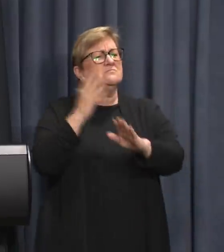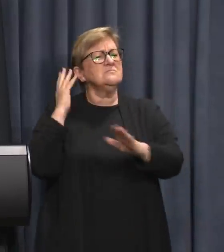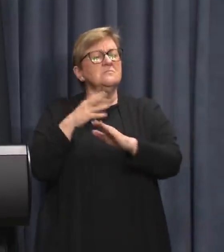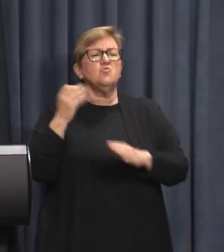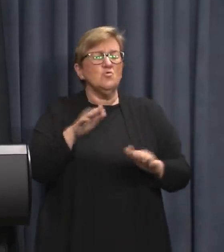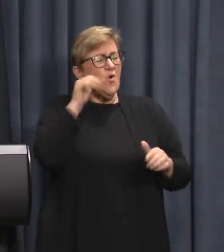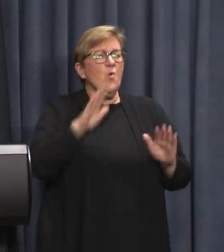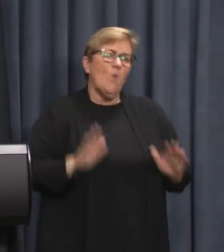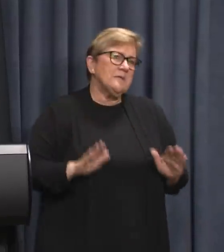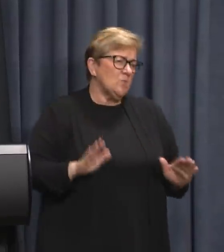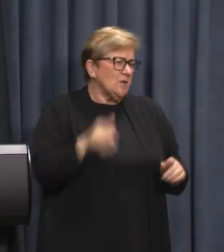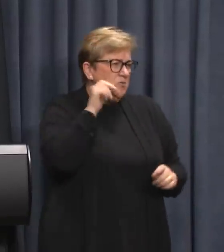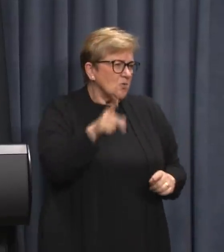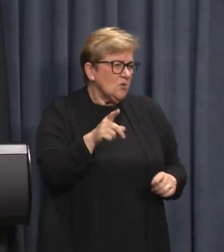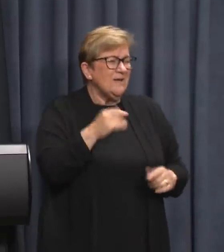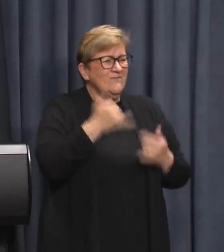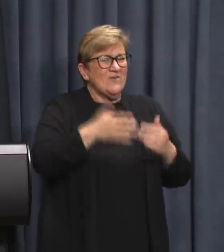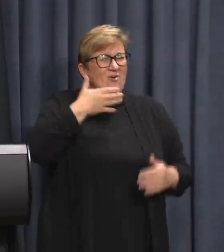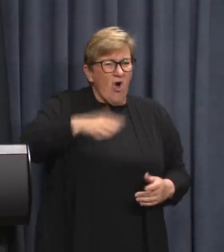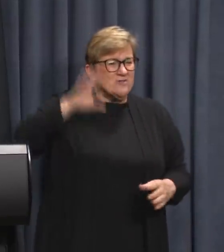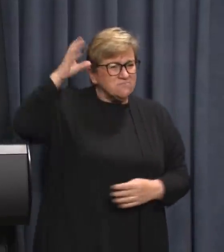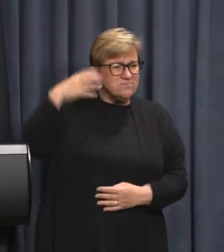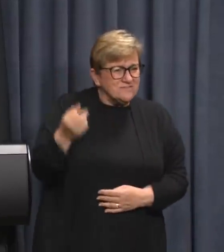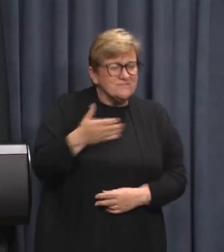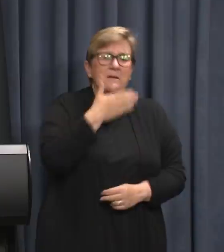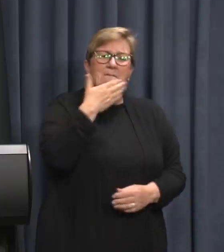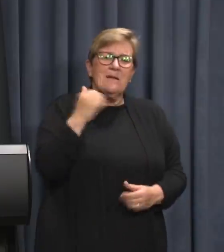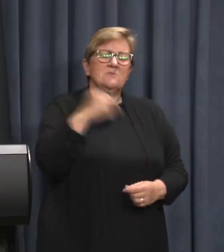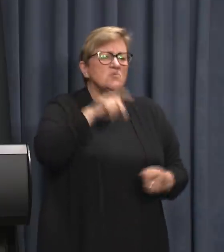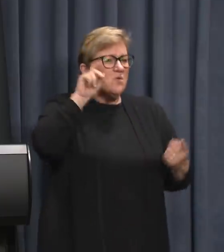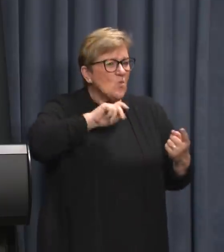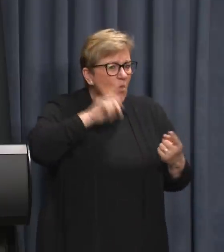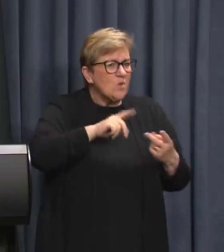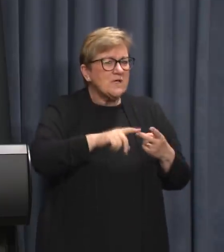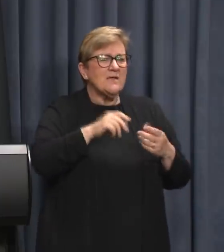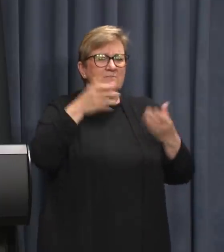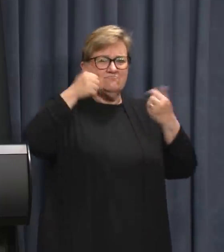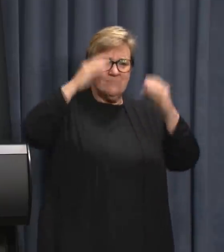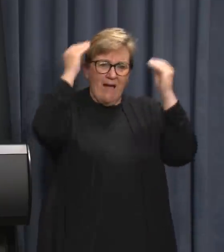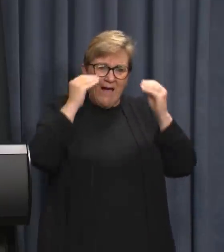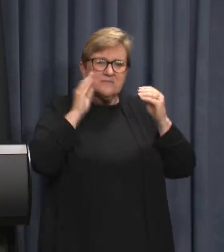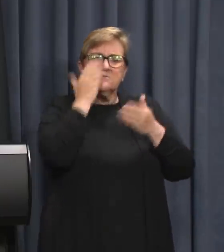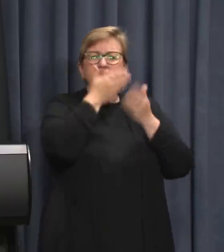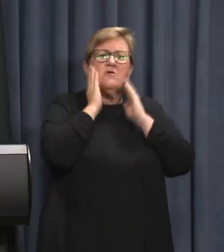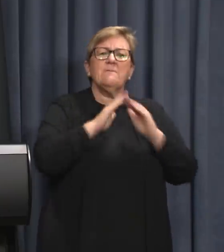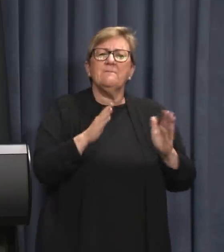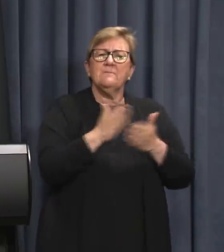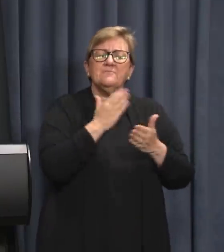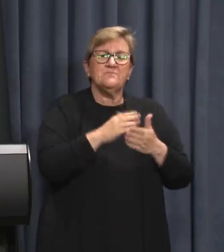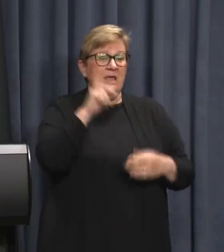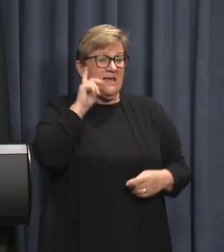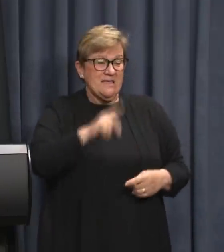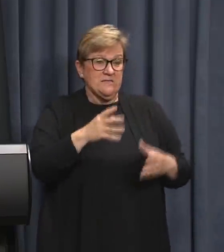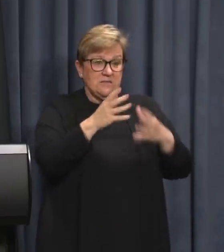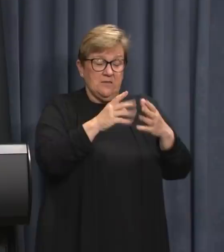prepared to wait and prepared for very hot conditions so please bring water and some protection. Clinics were scaled up yesterday